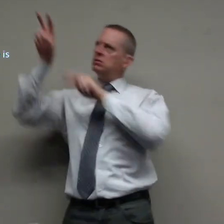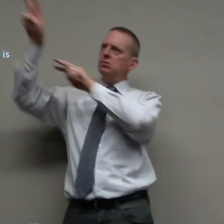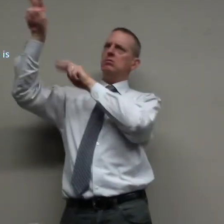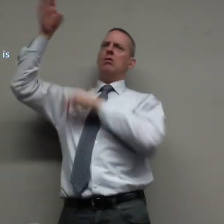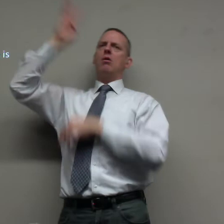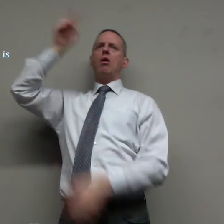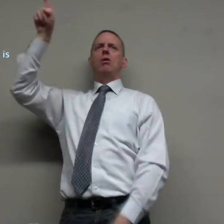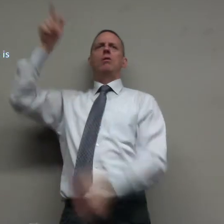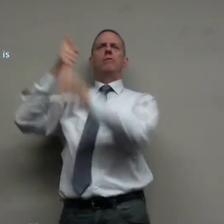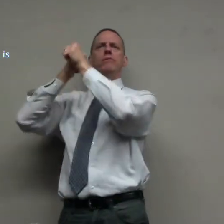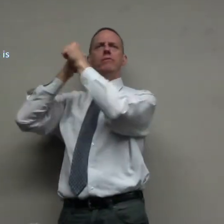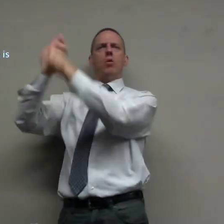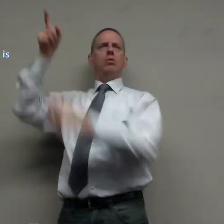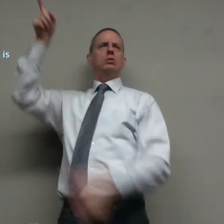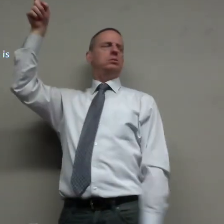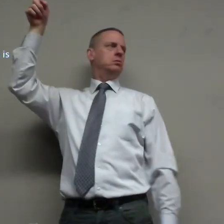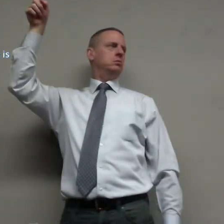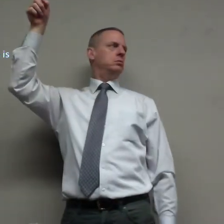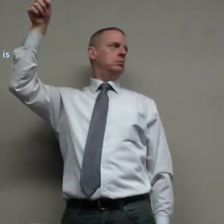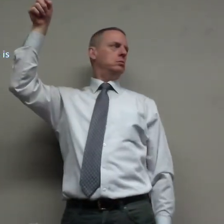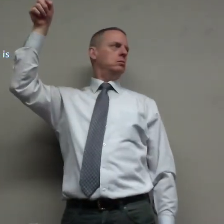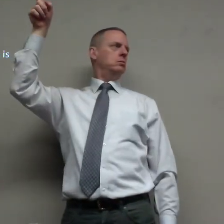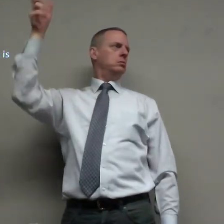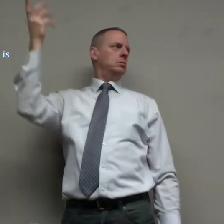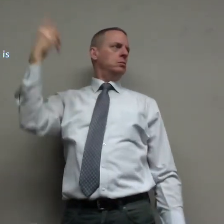I'm supposed to look to God I'm follow him